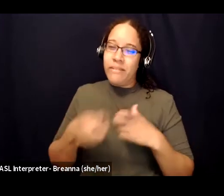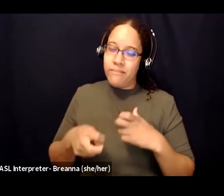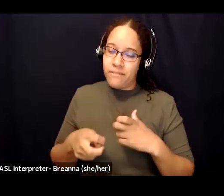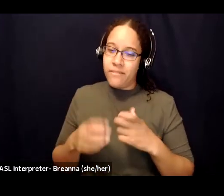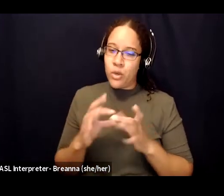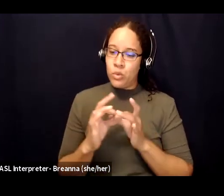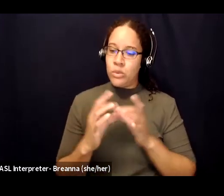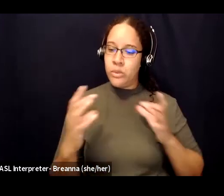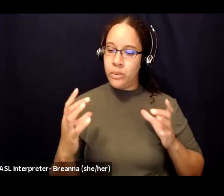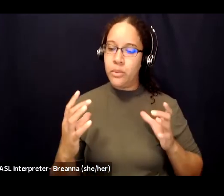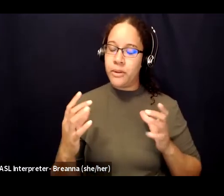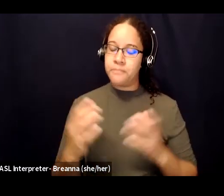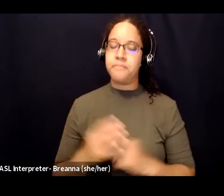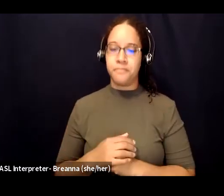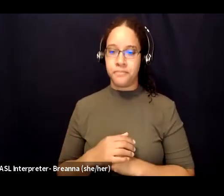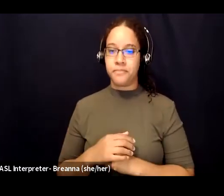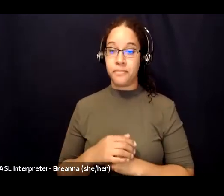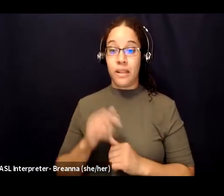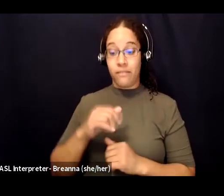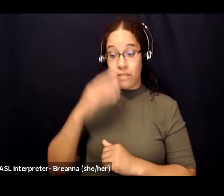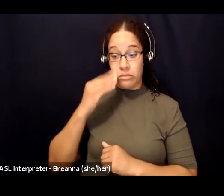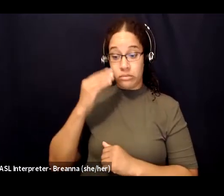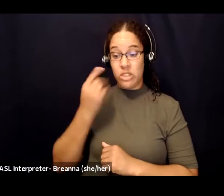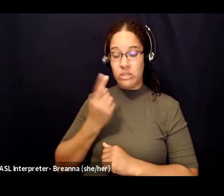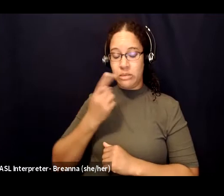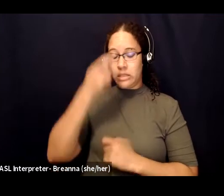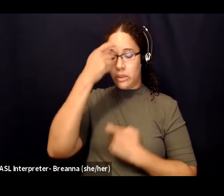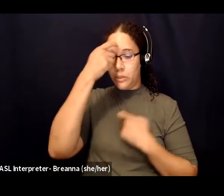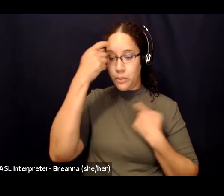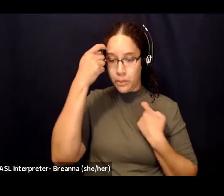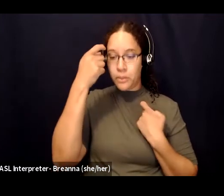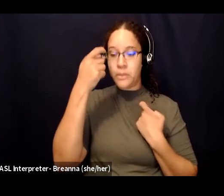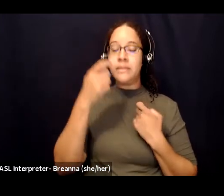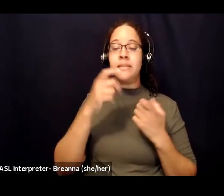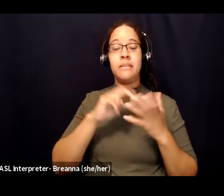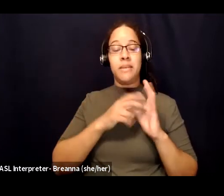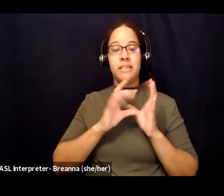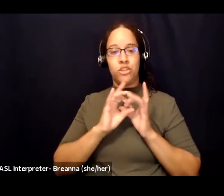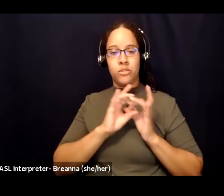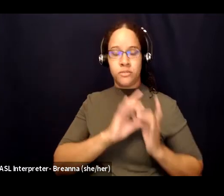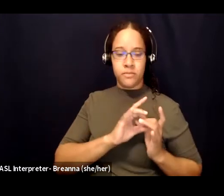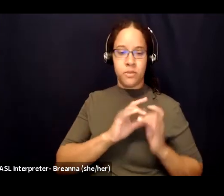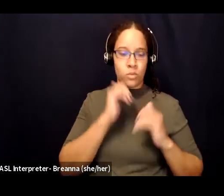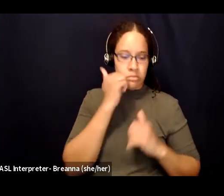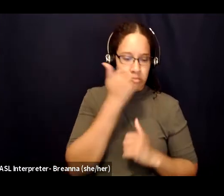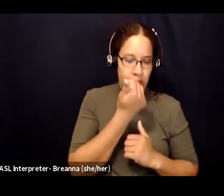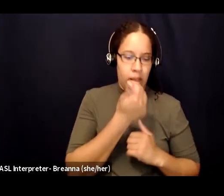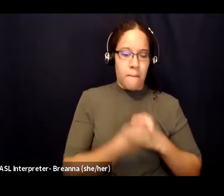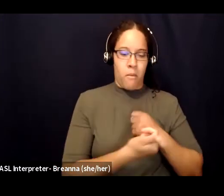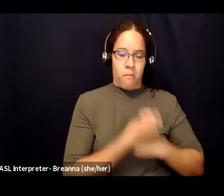traumatic and is perhaps linked to feelings of shame or blame. We often go into these conversations with a lot of fear around how that person